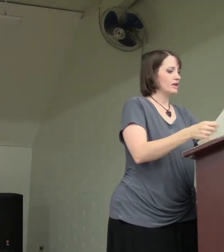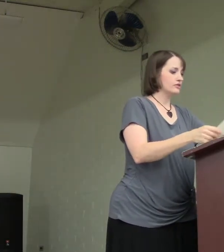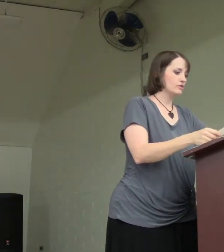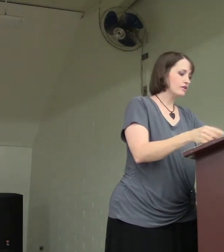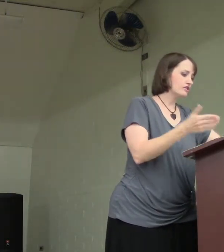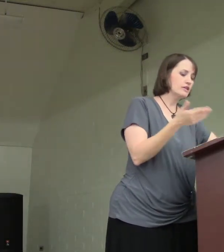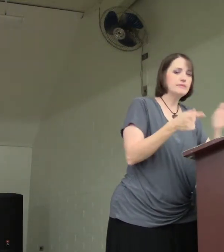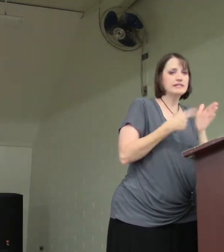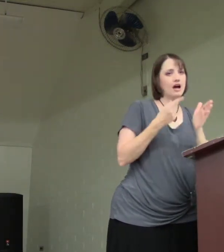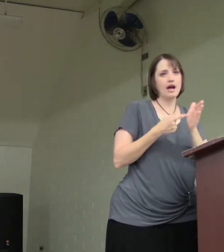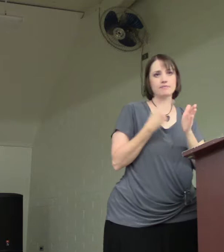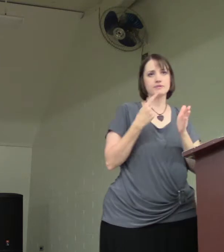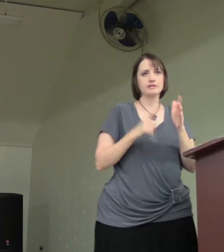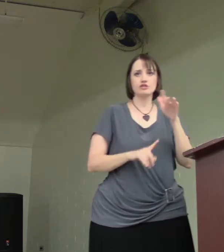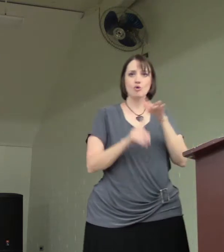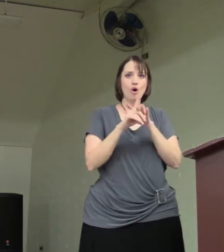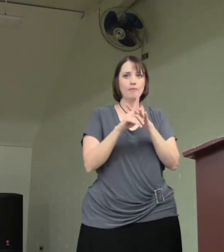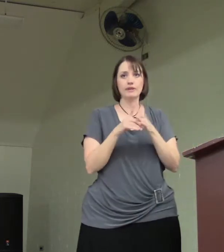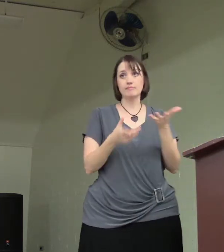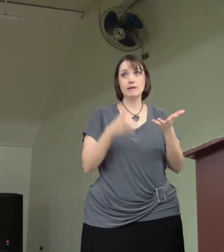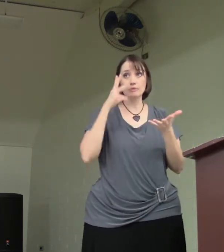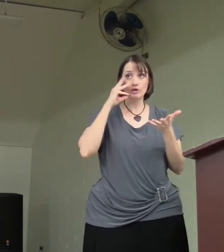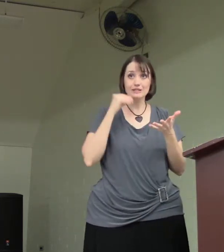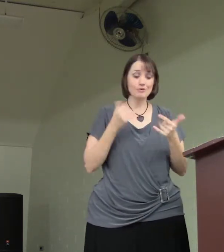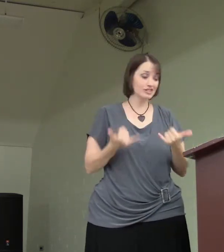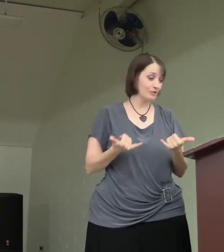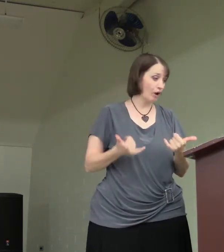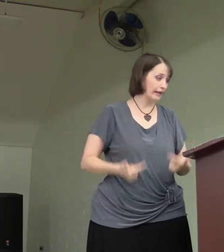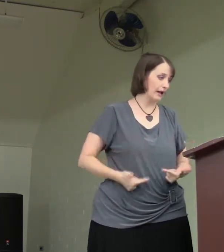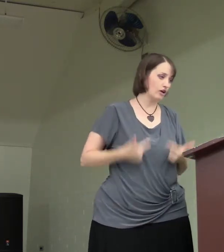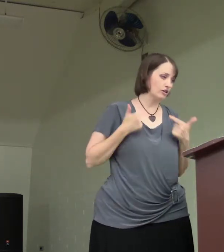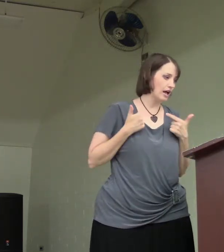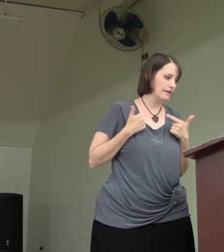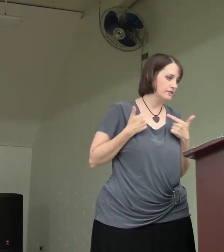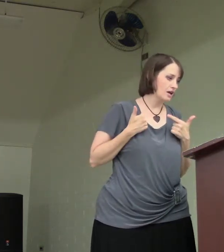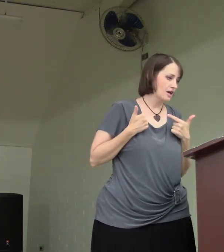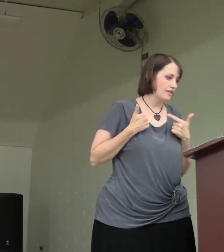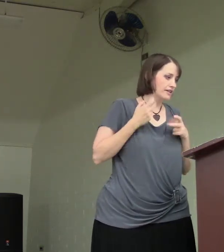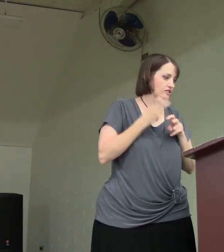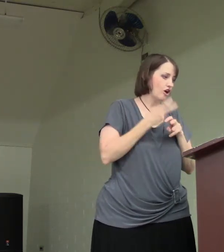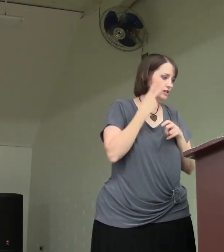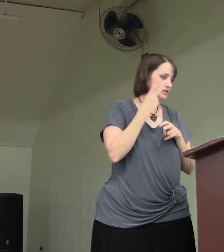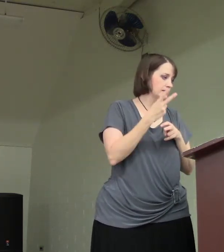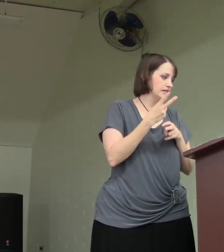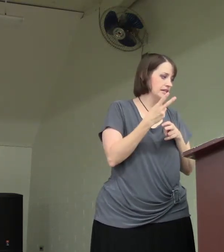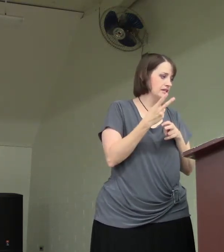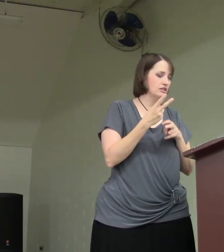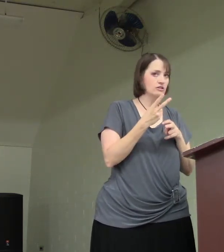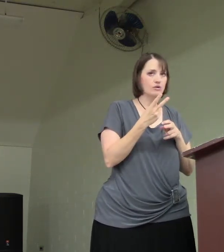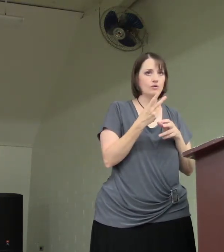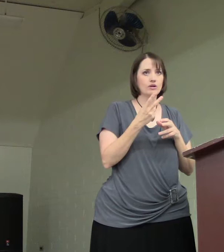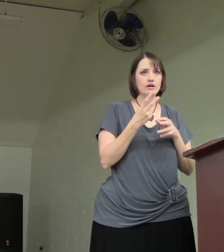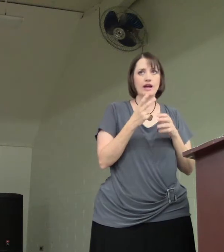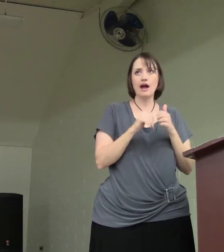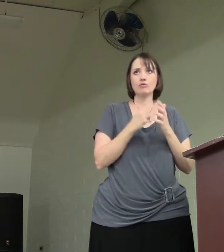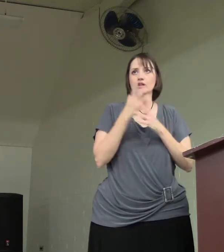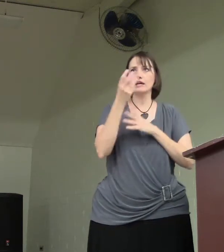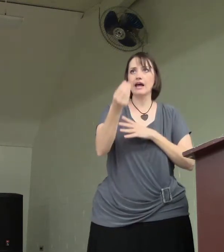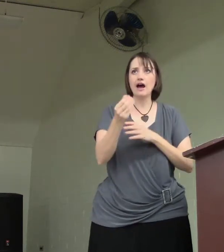So there are going to be times that show up, and that maybe we're experiencing right now in our lives, that it's hard to see, you know, how we're going to get out